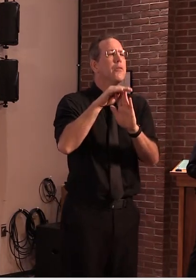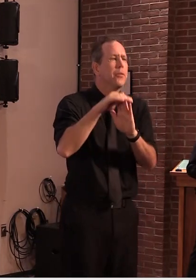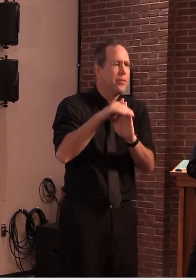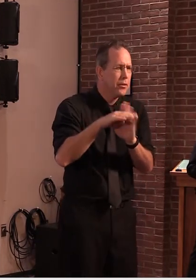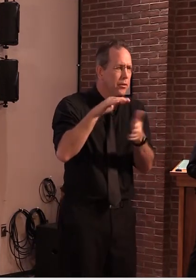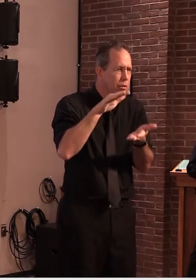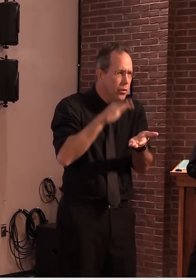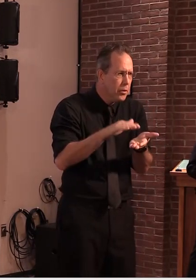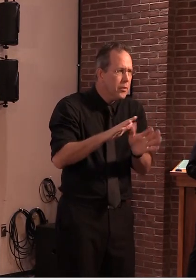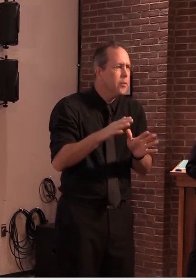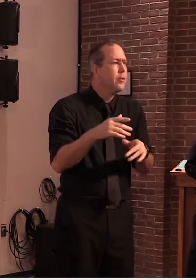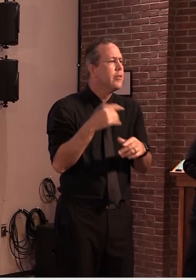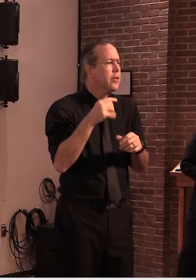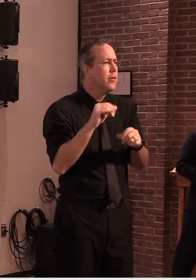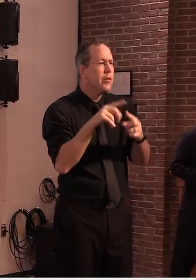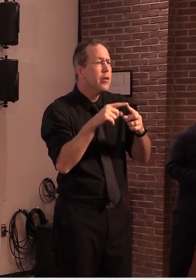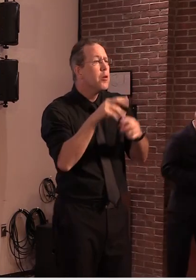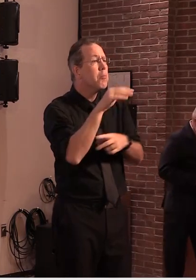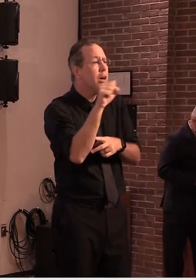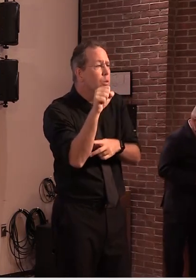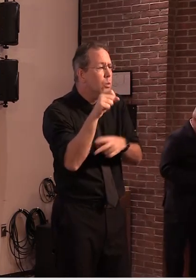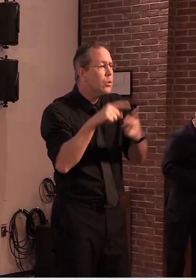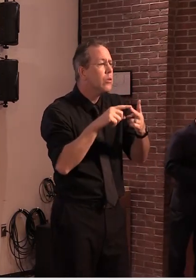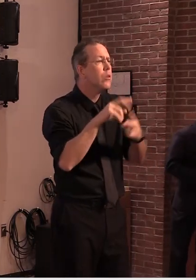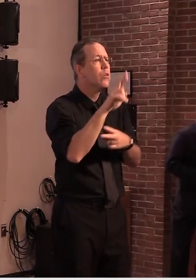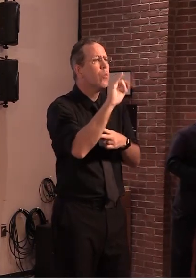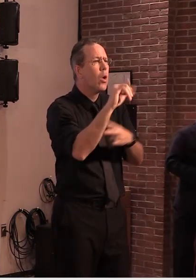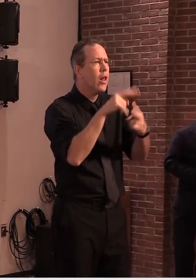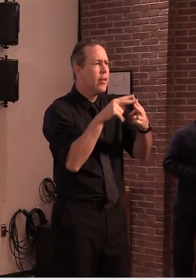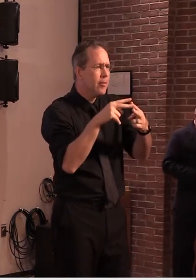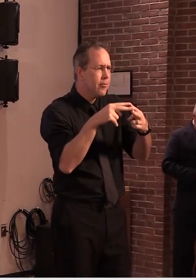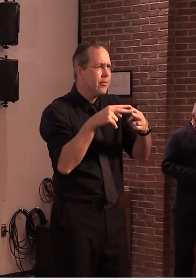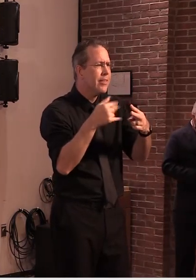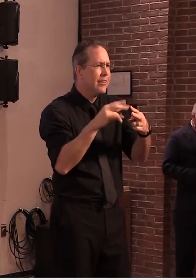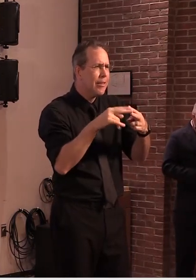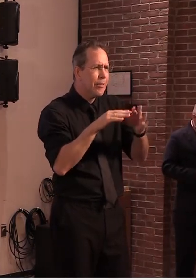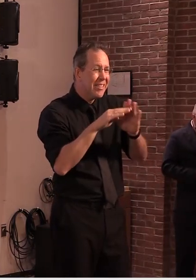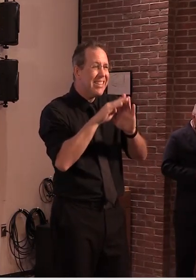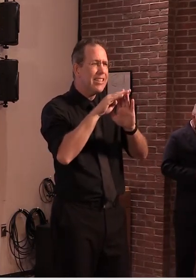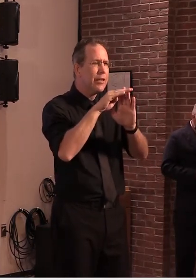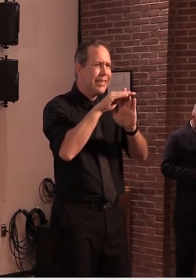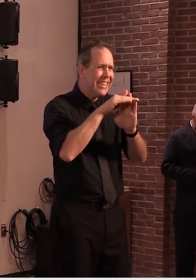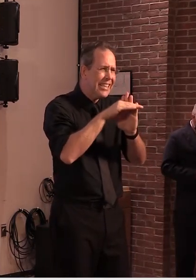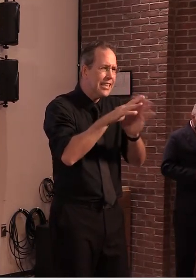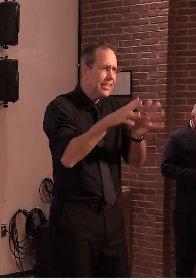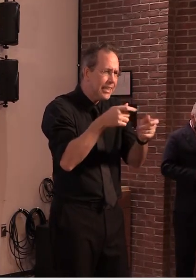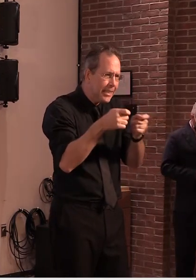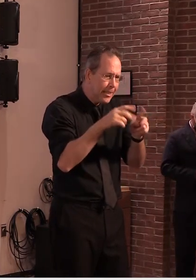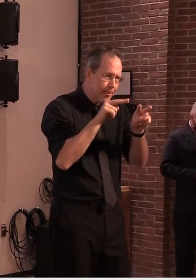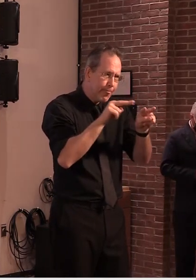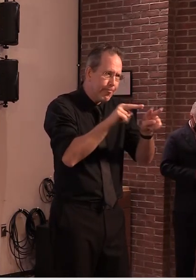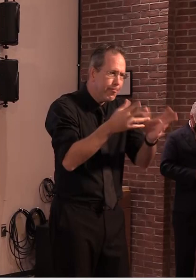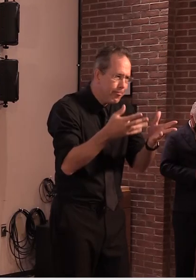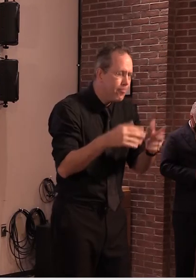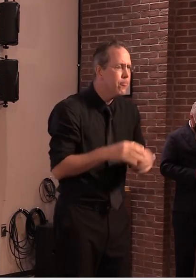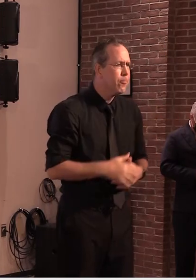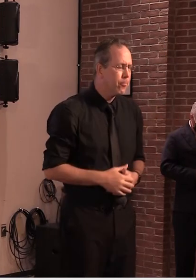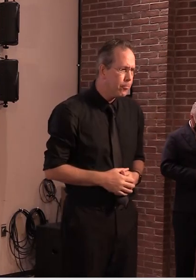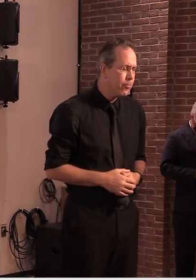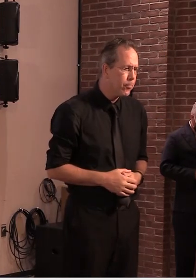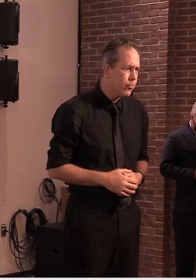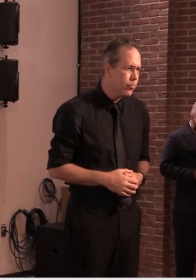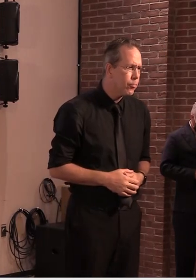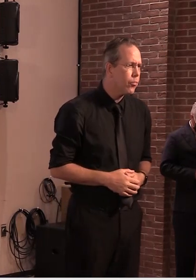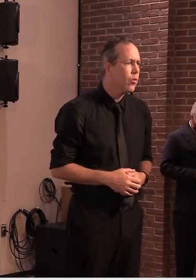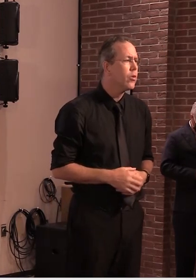Massachusetts and Rhode Island, which have continued to see a slow creep of new cases over the past few weeks. Turning